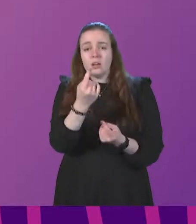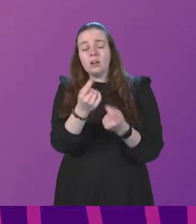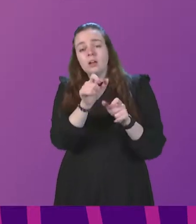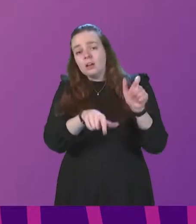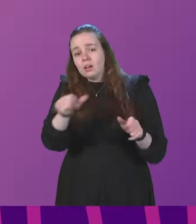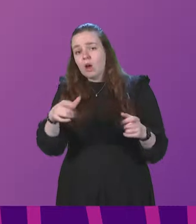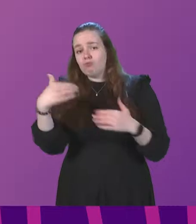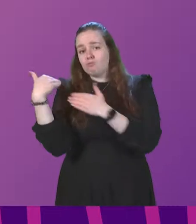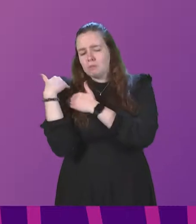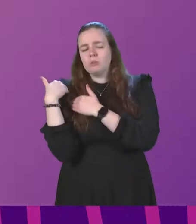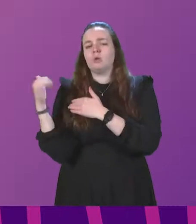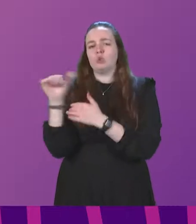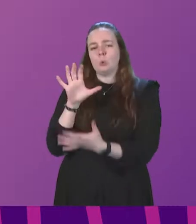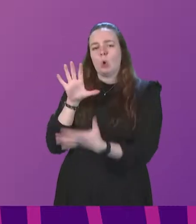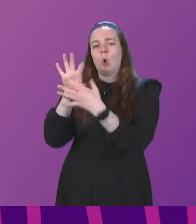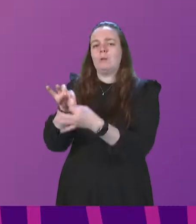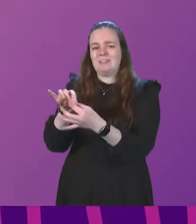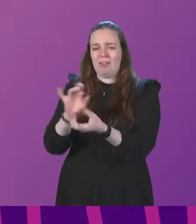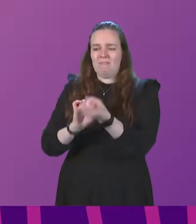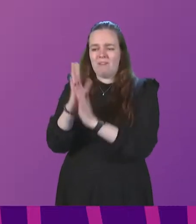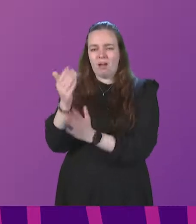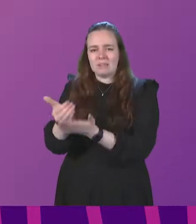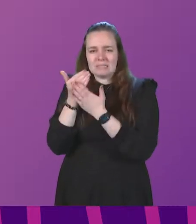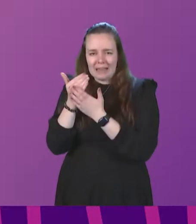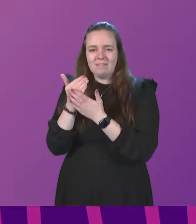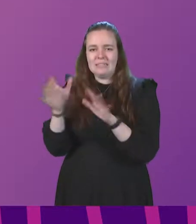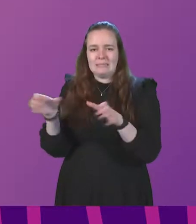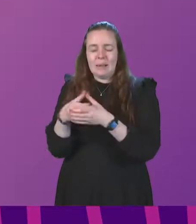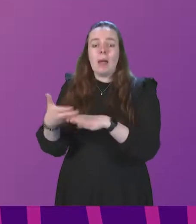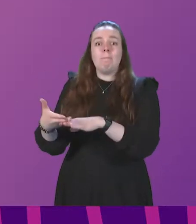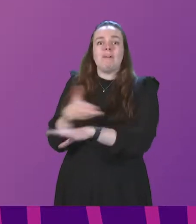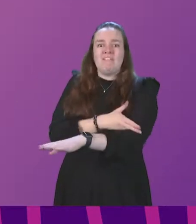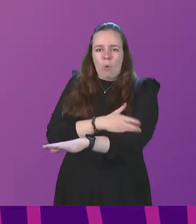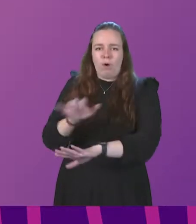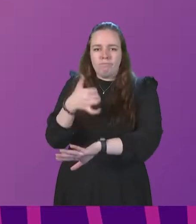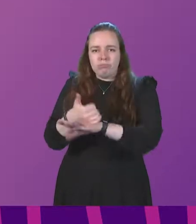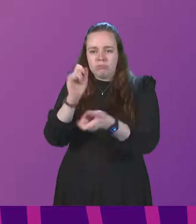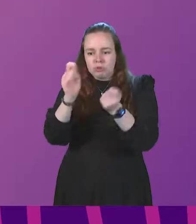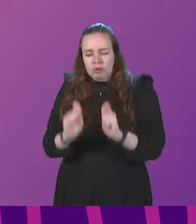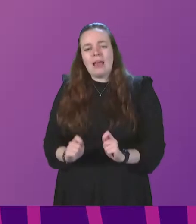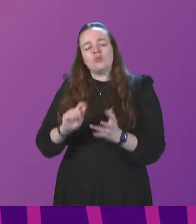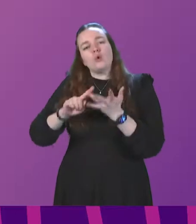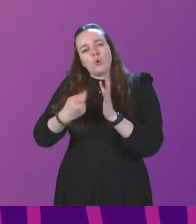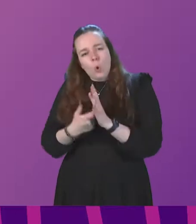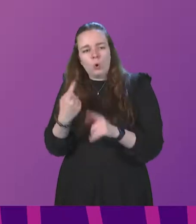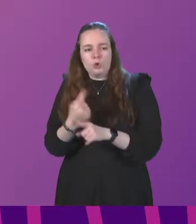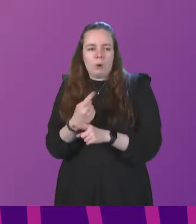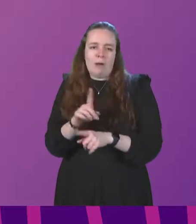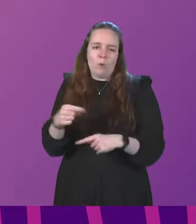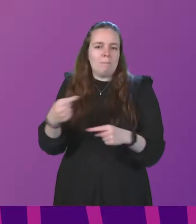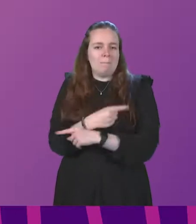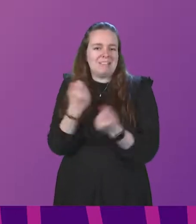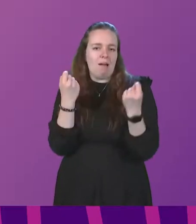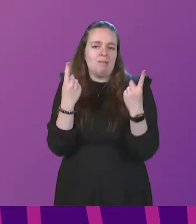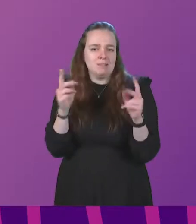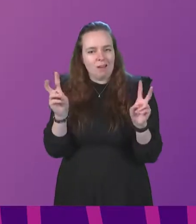contact its fire safety enforcement teams before implementing these changes or talking about these misunderstandings.